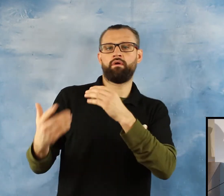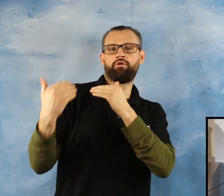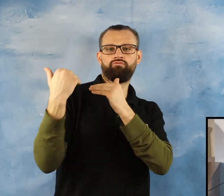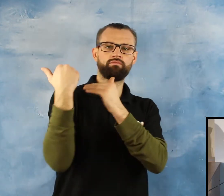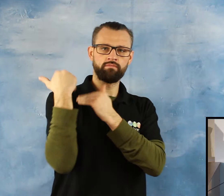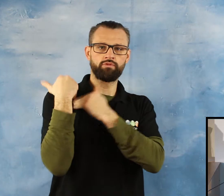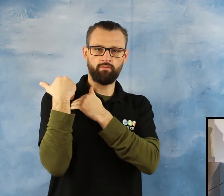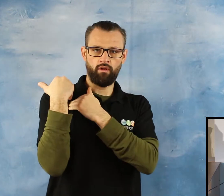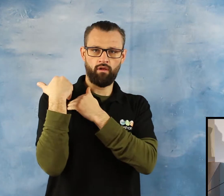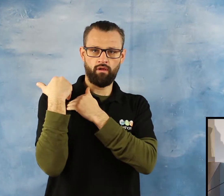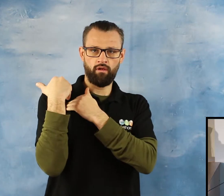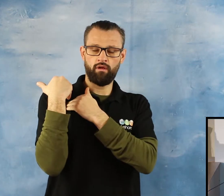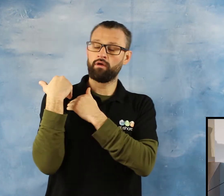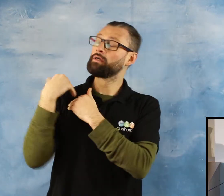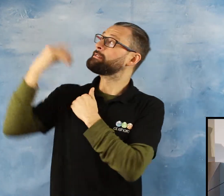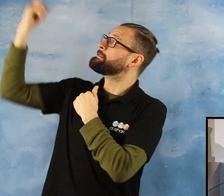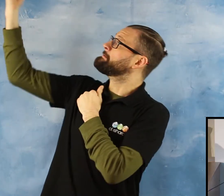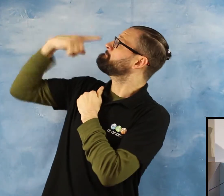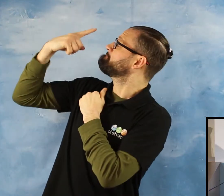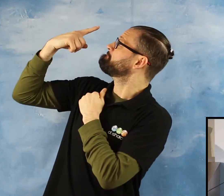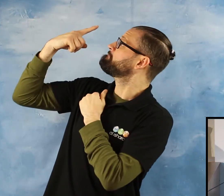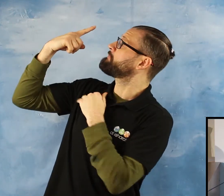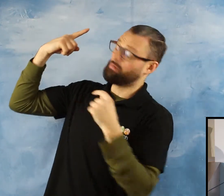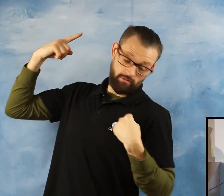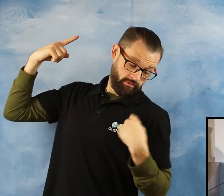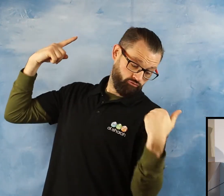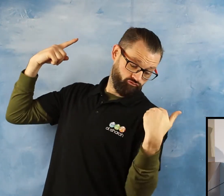About your responsibility How much you take care of them